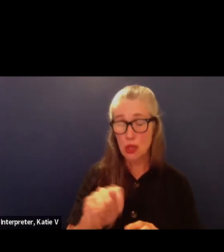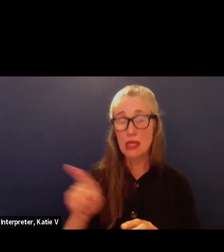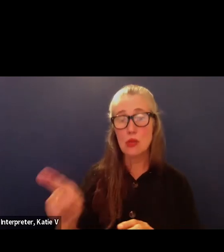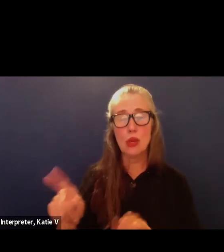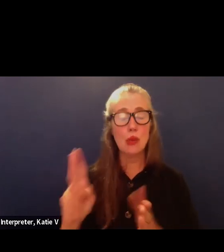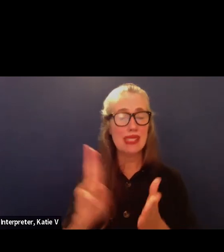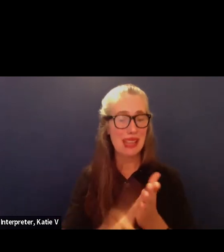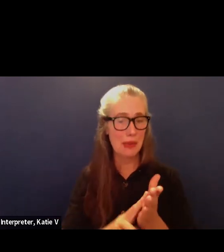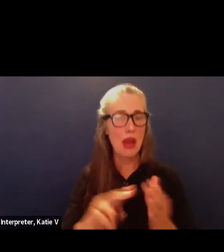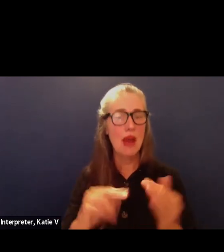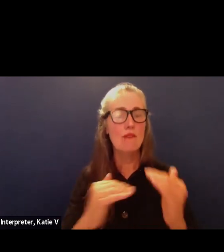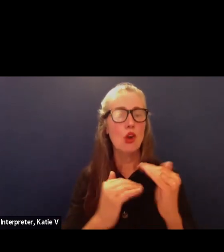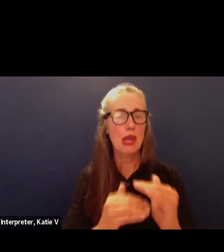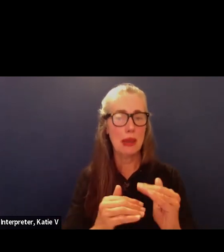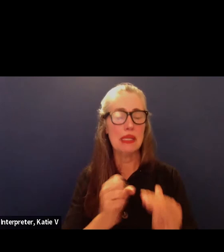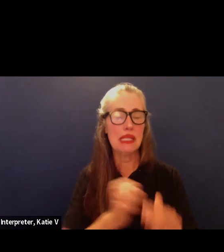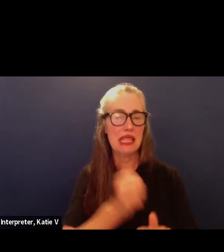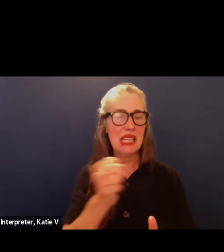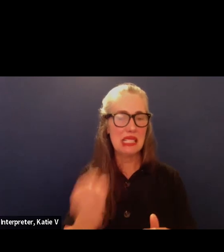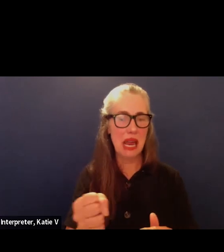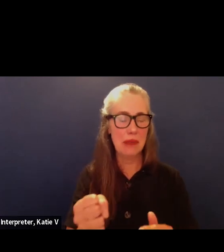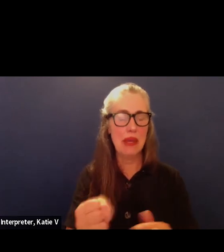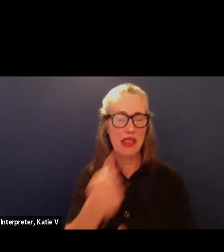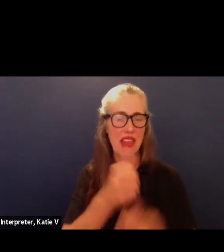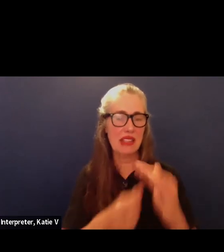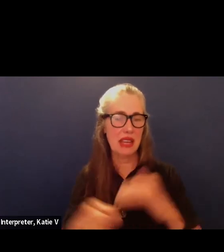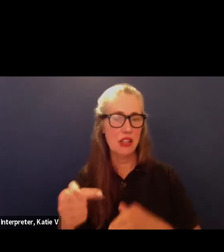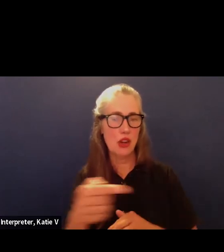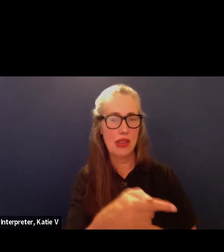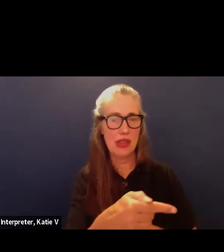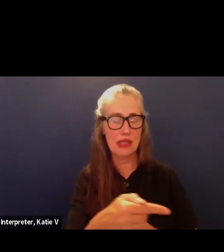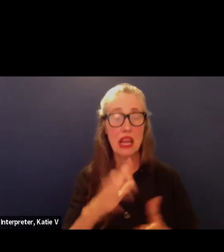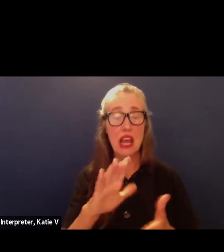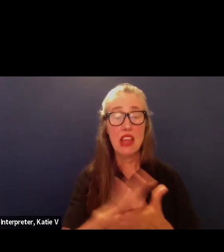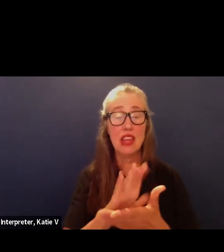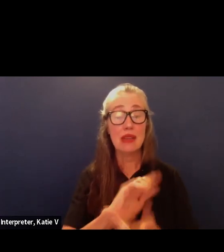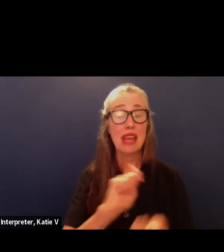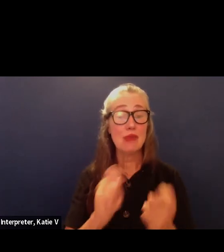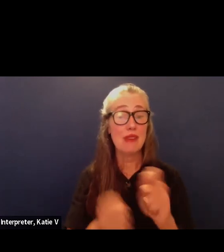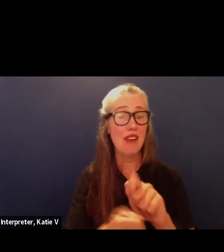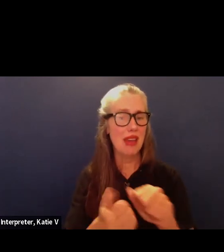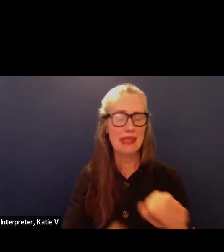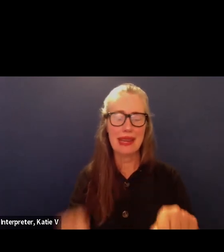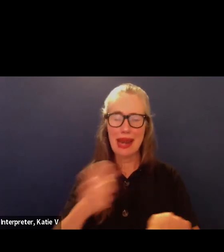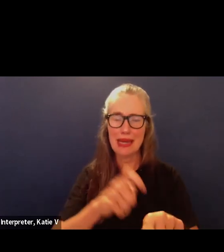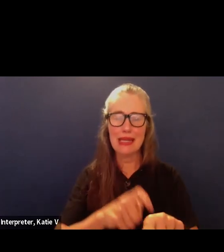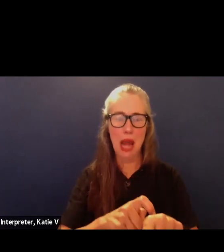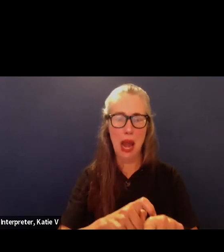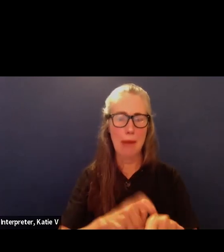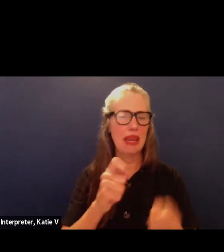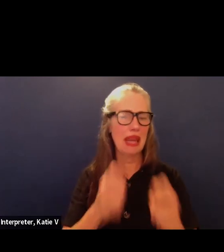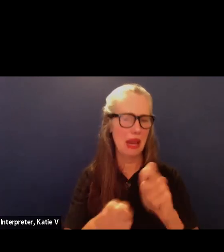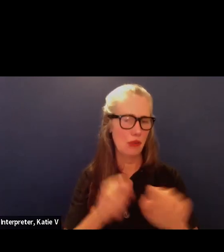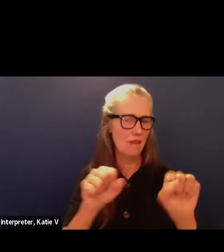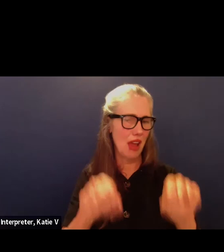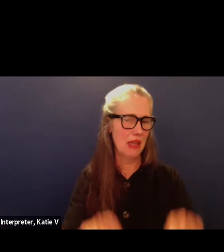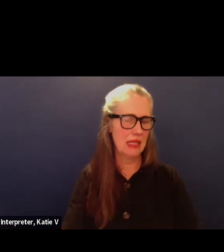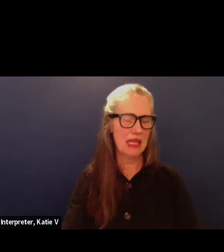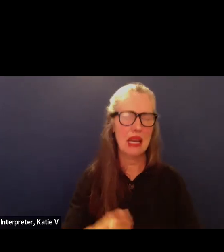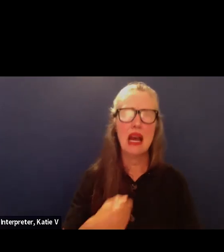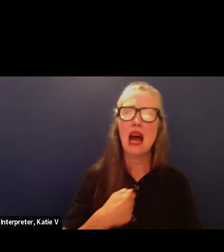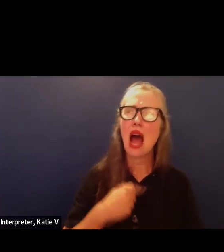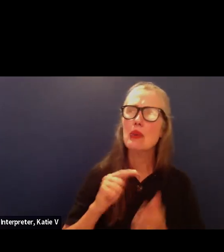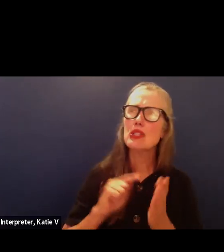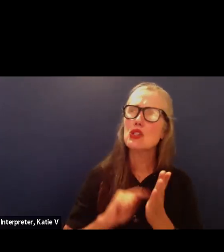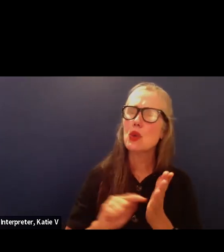and that would be covered under this. This is also a document that we can revise at any time. Okay. Because I was just kind of